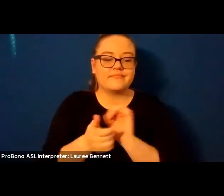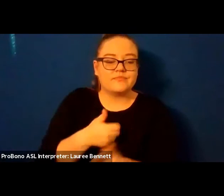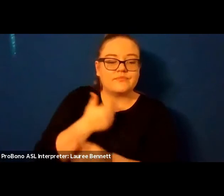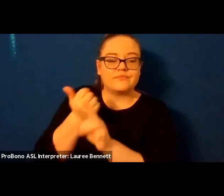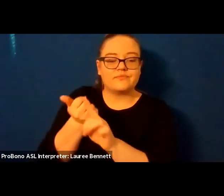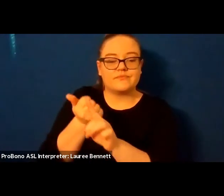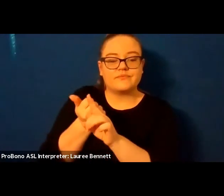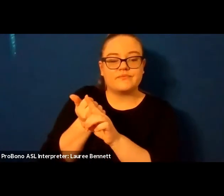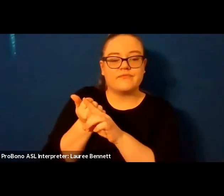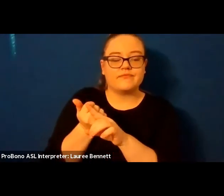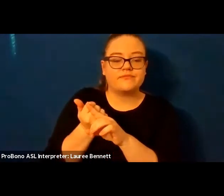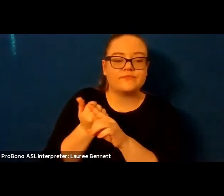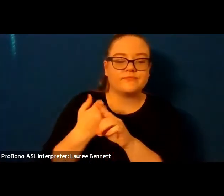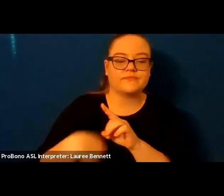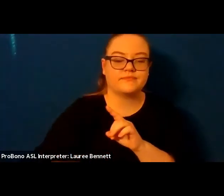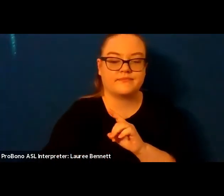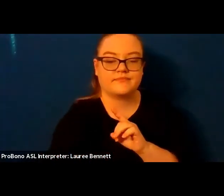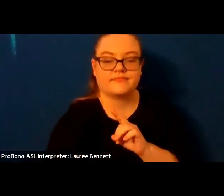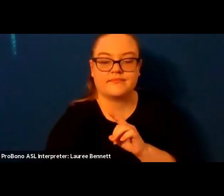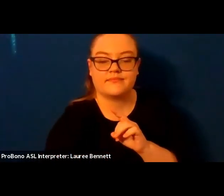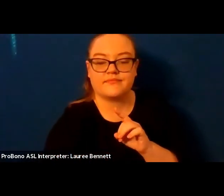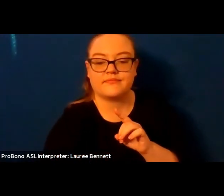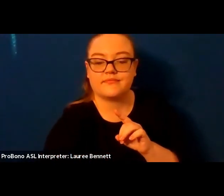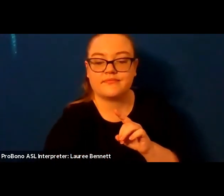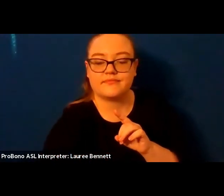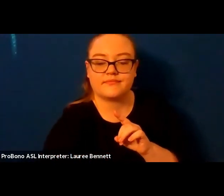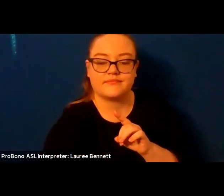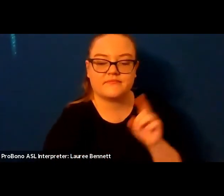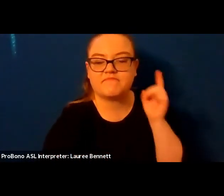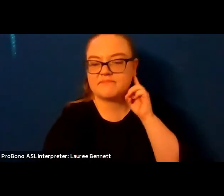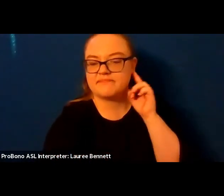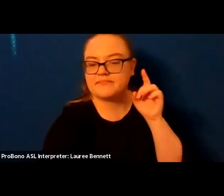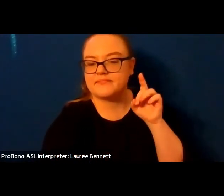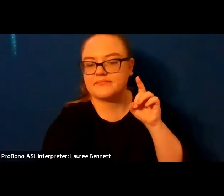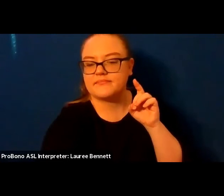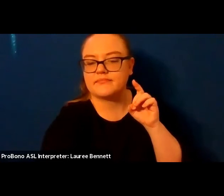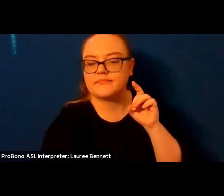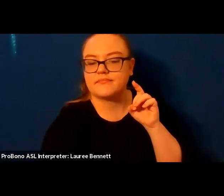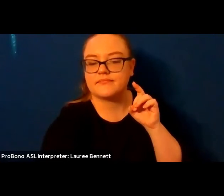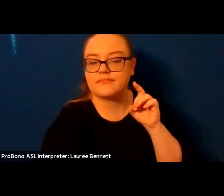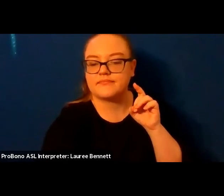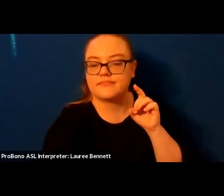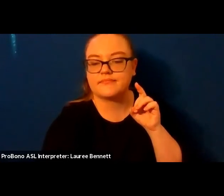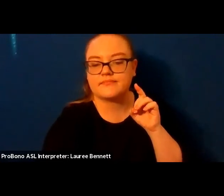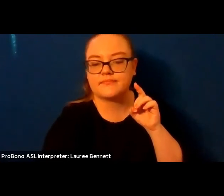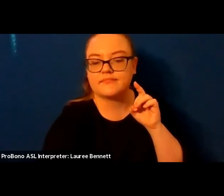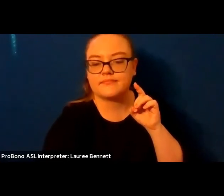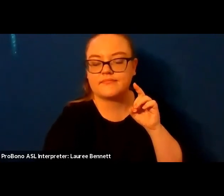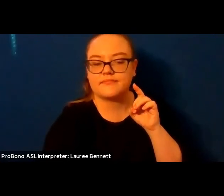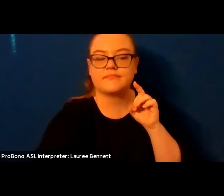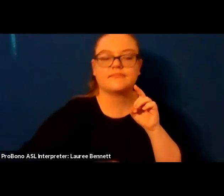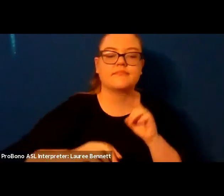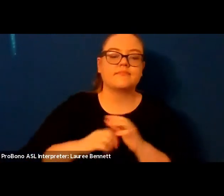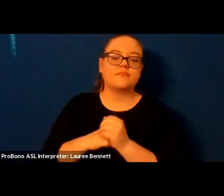shoulder coated in sunscreen and your father's curiosity his white-haired possum with his green green